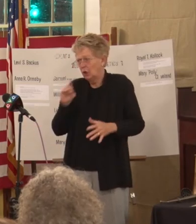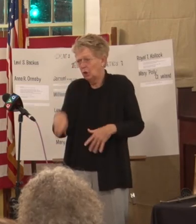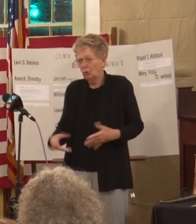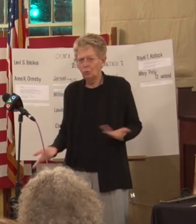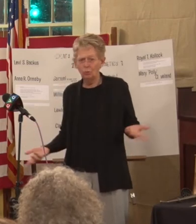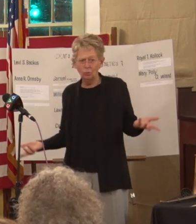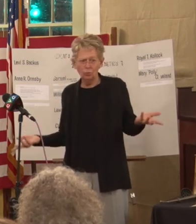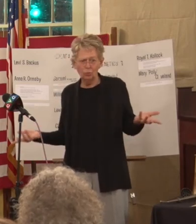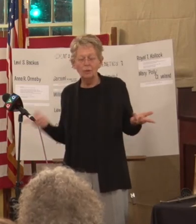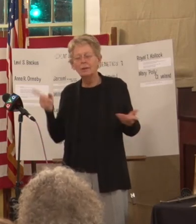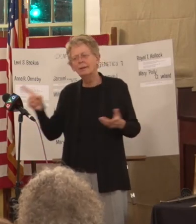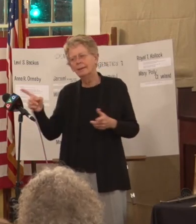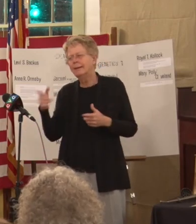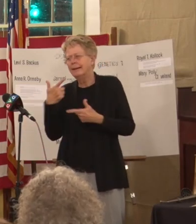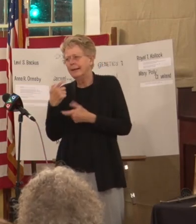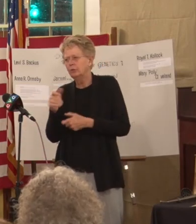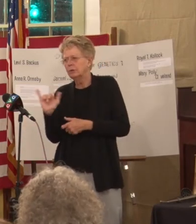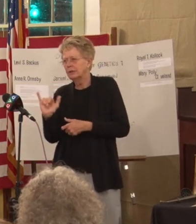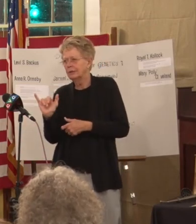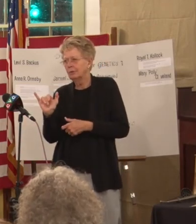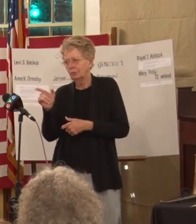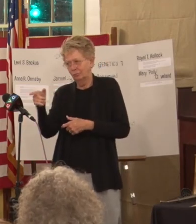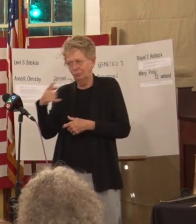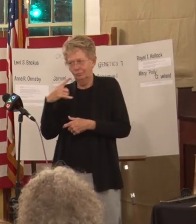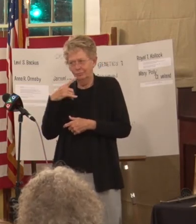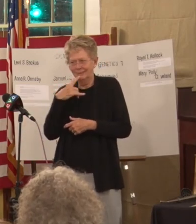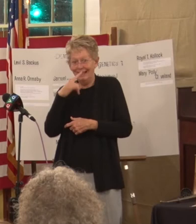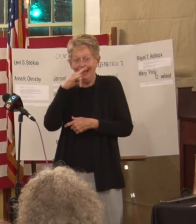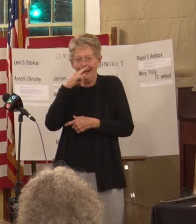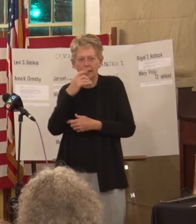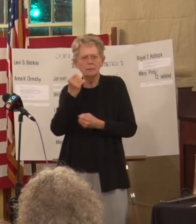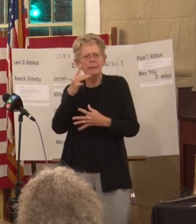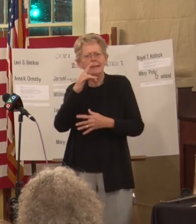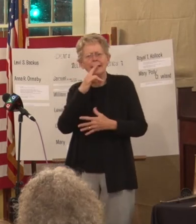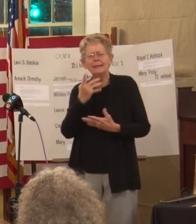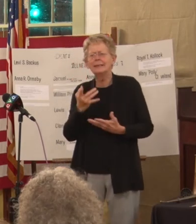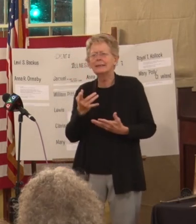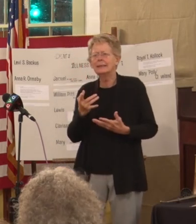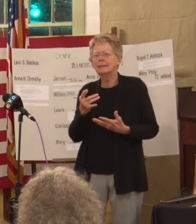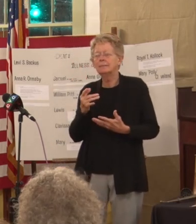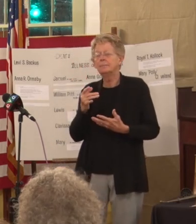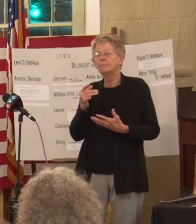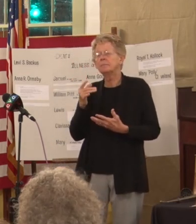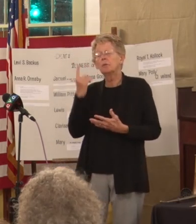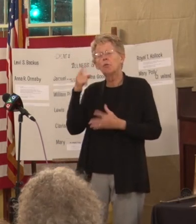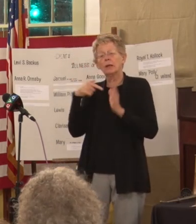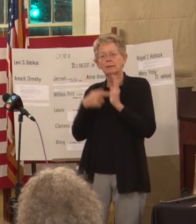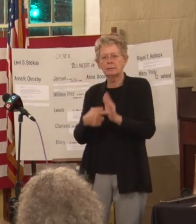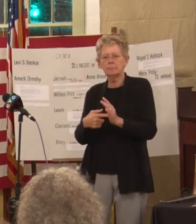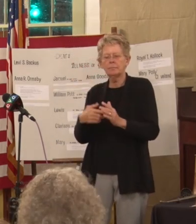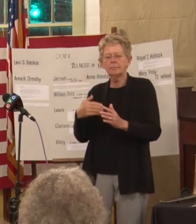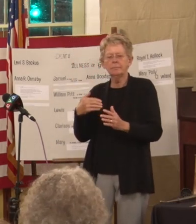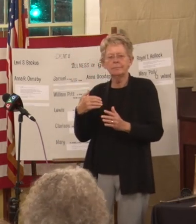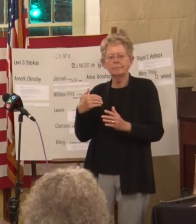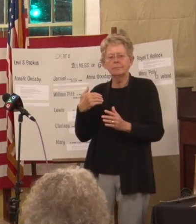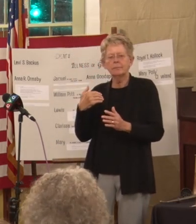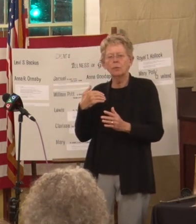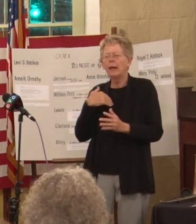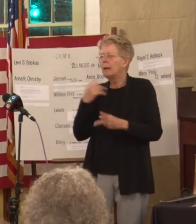also interesting when you say kids because when a lot of kids if for example we had delegations from Paris we